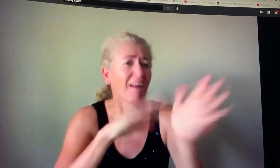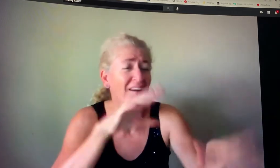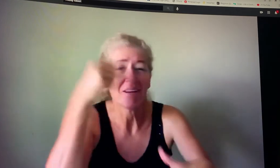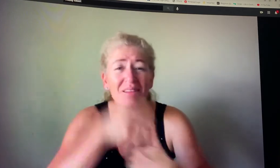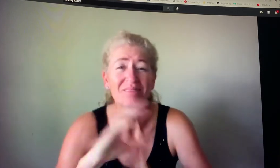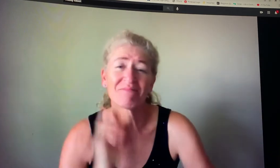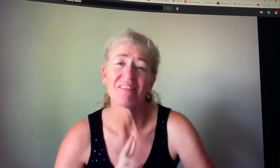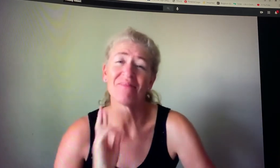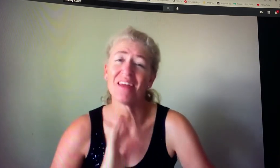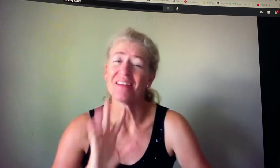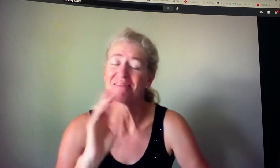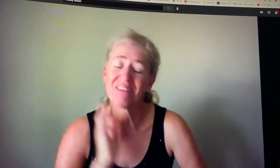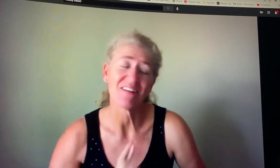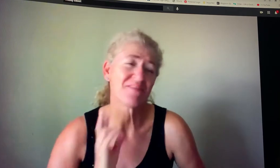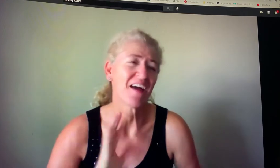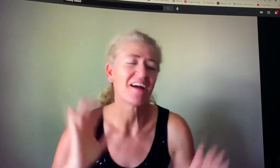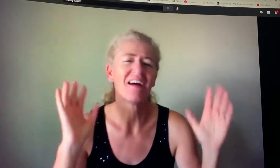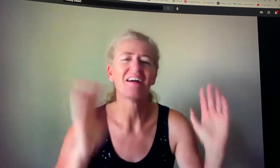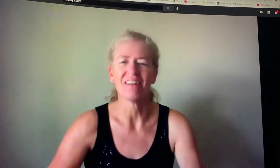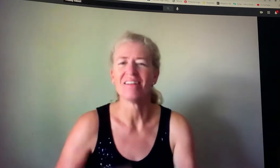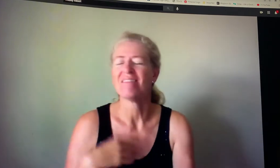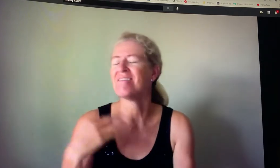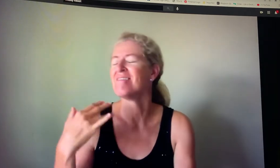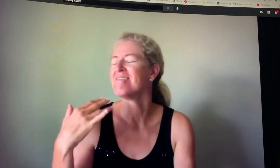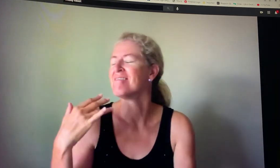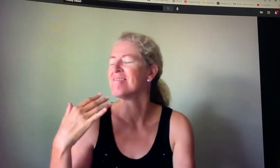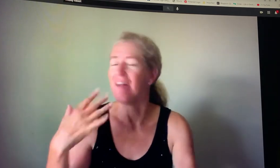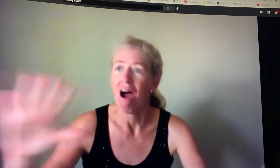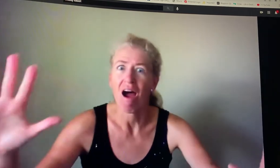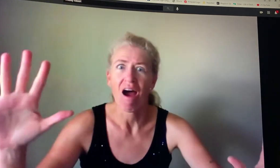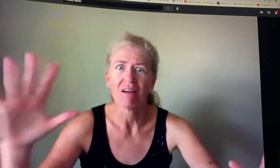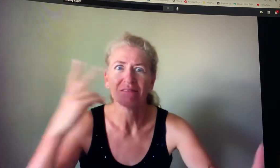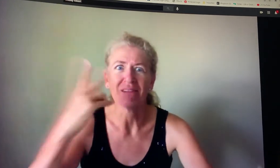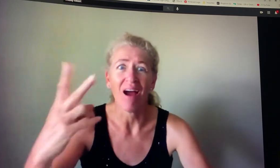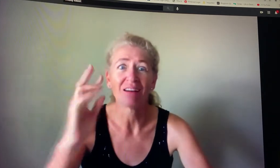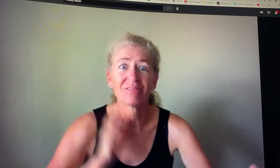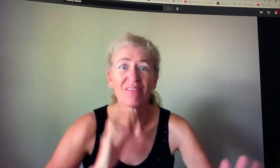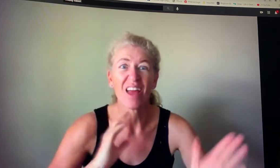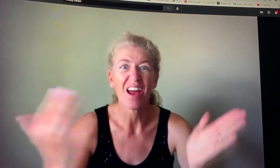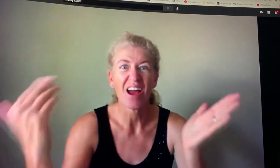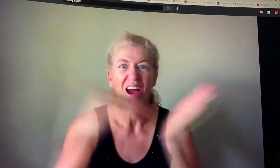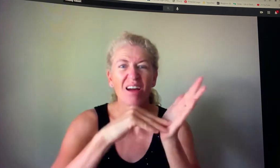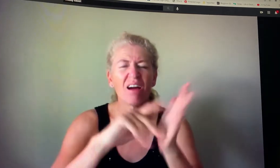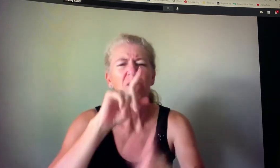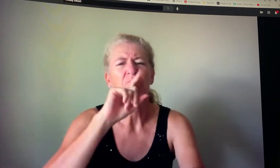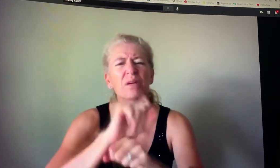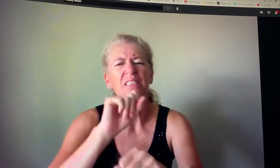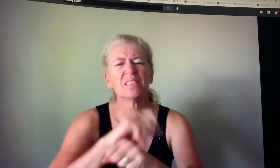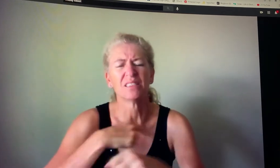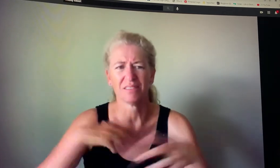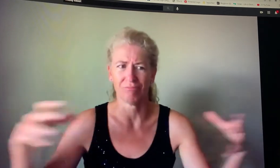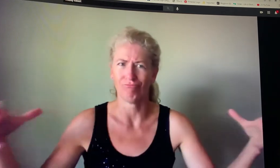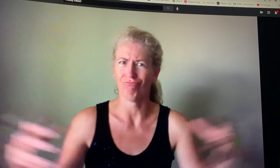anyway after that whenever i got together with my friends we would always reminisce about the stories of his class